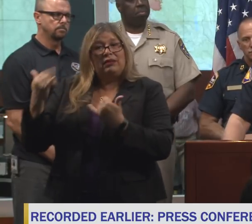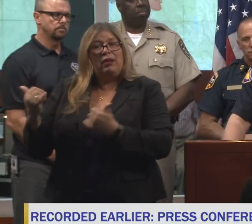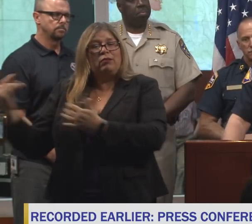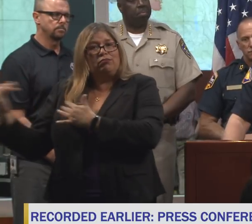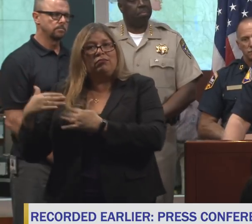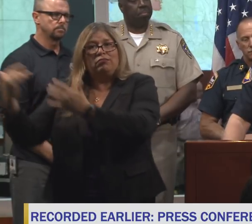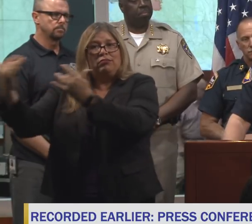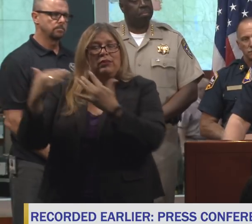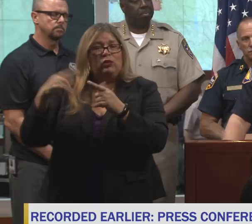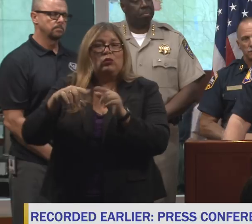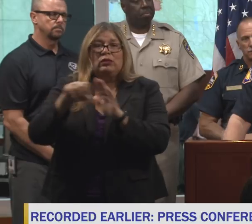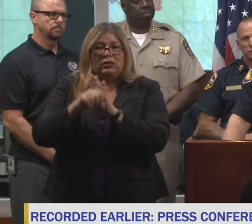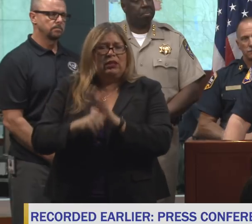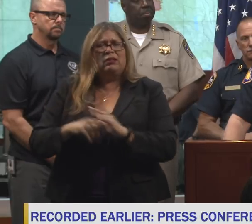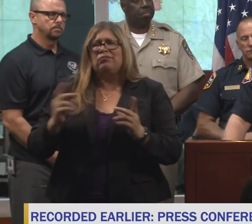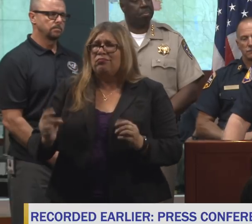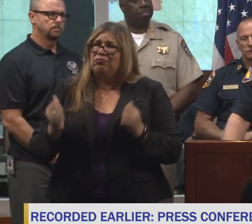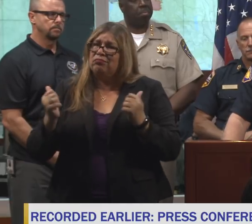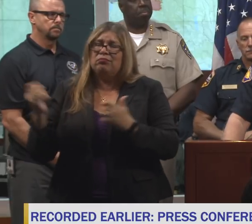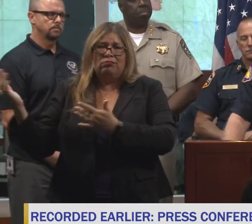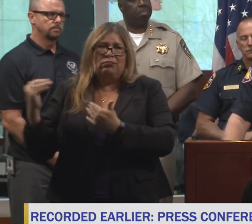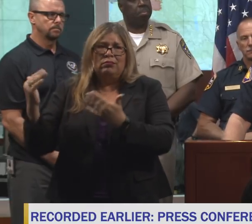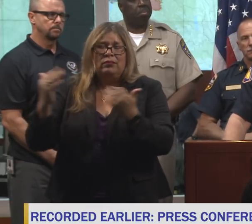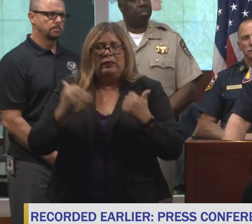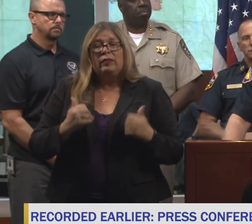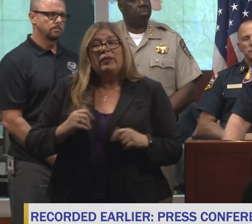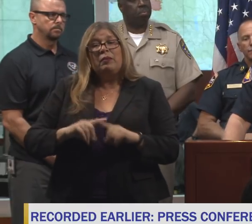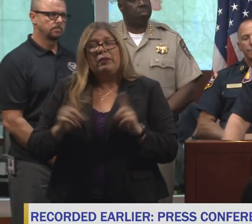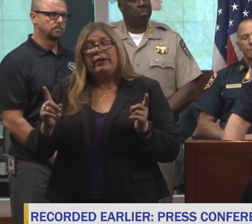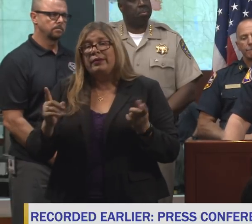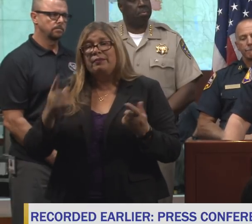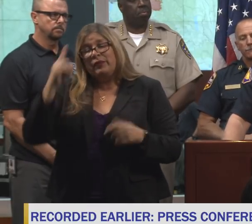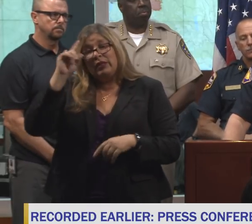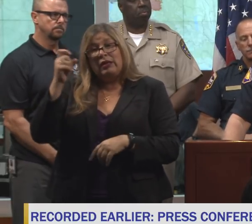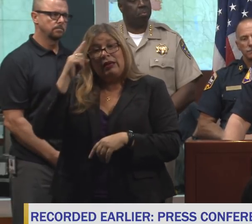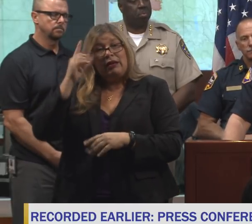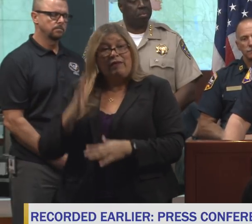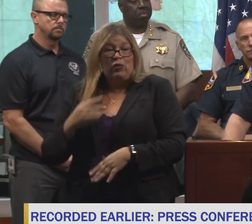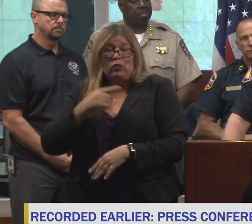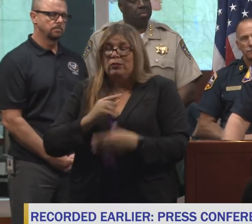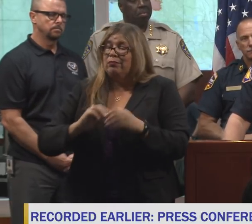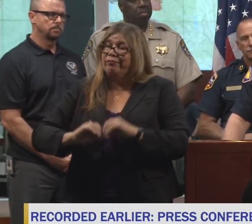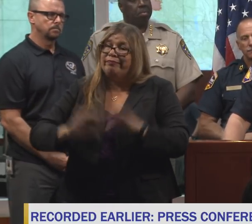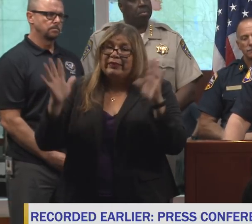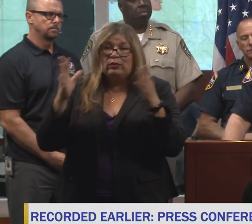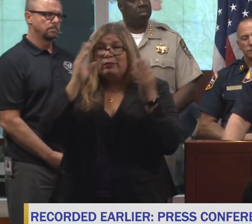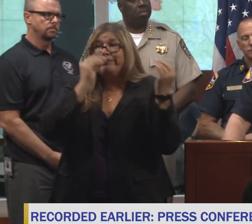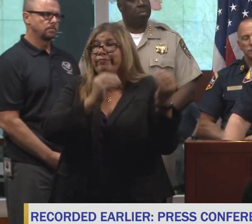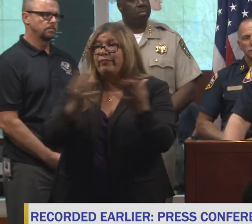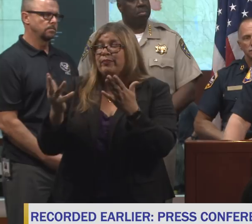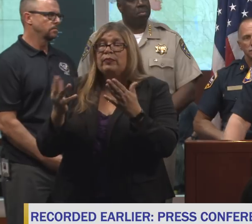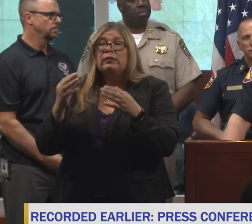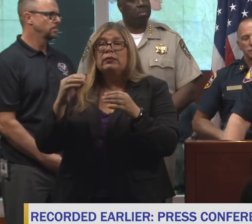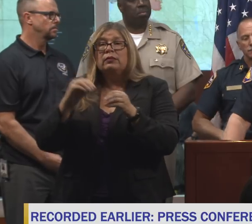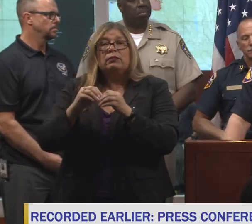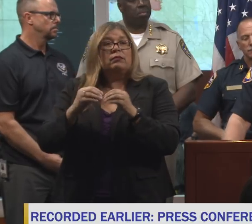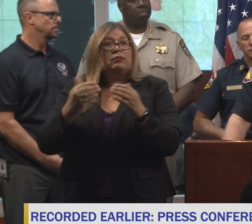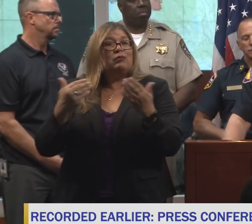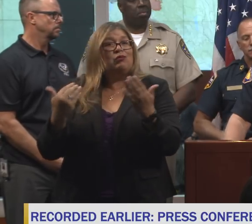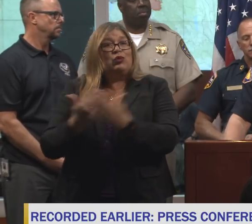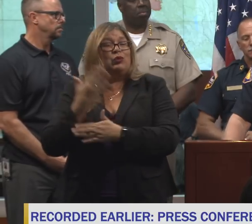They've been very timely in that side of the house, but I think the governor's clearly stated that in the new